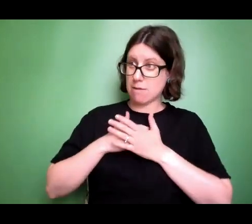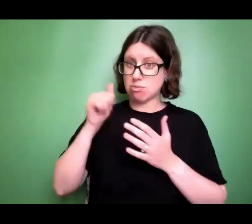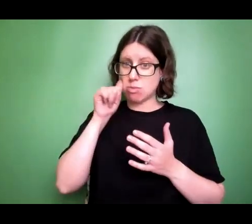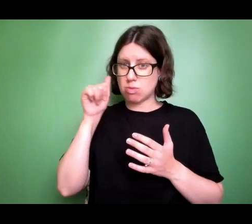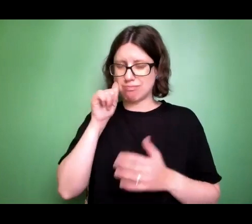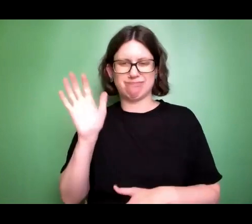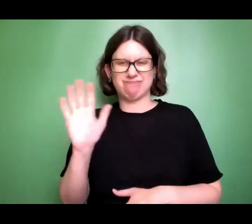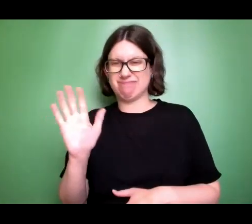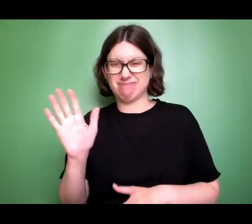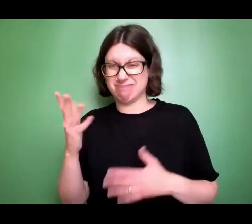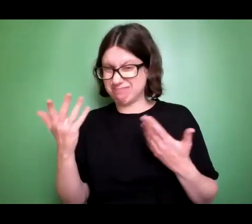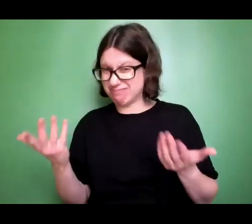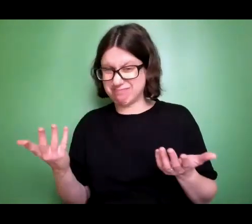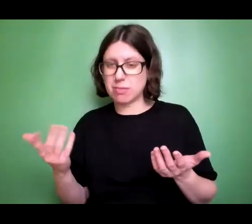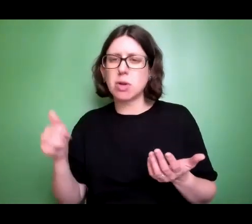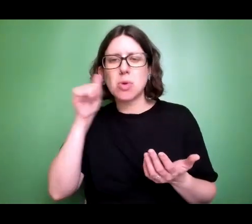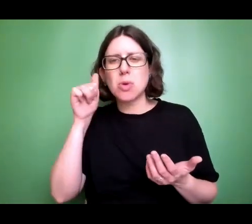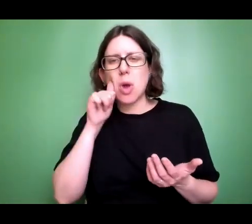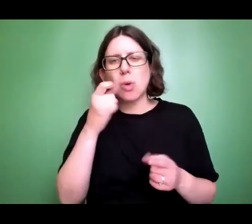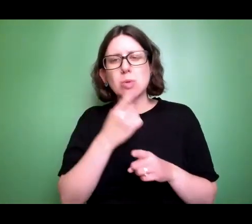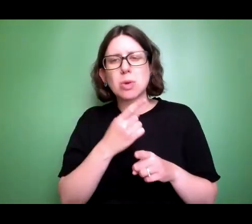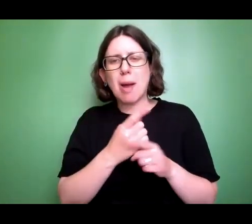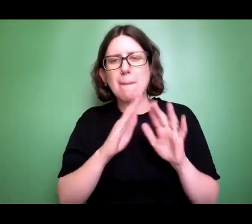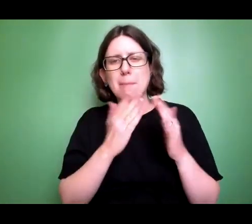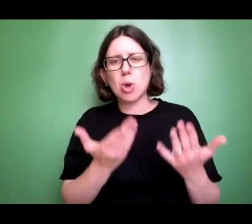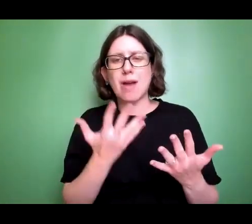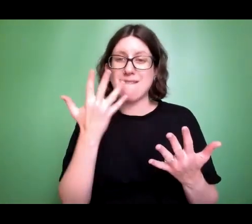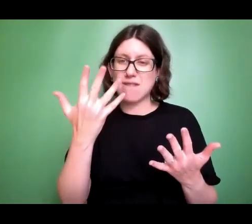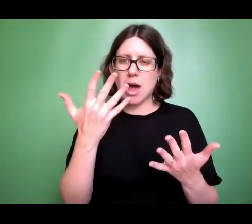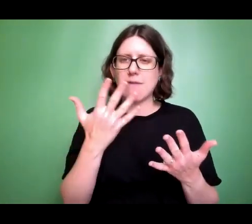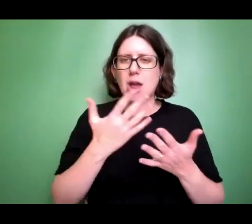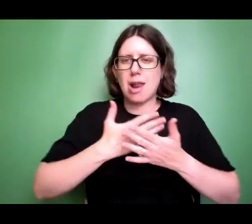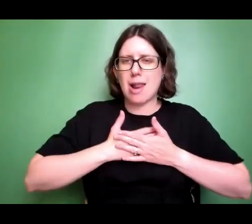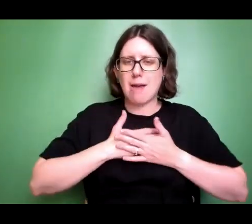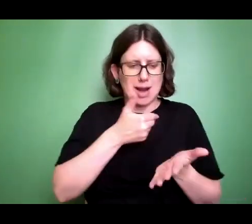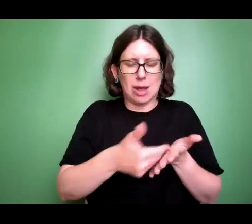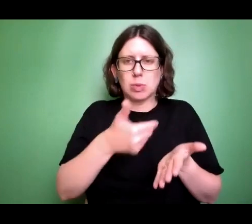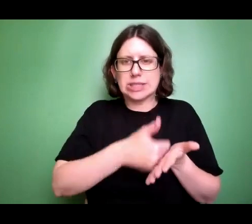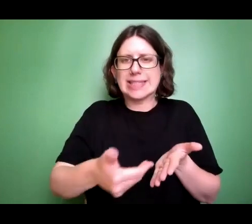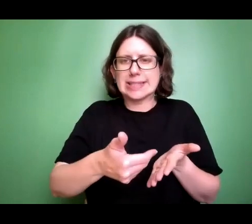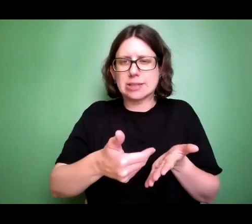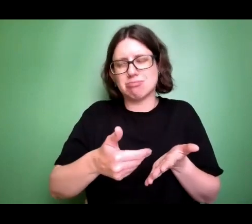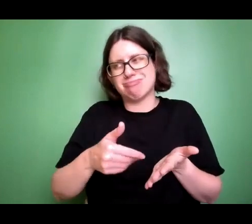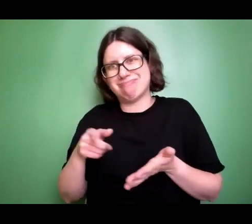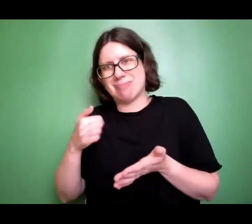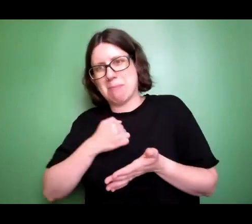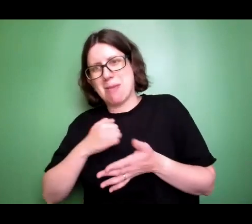languages and the book, our family used the opposite of whatever those five languages were.